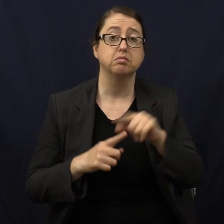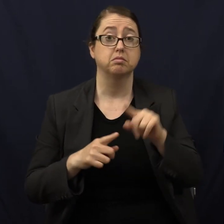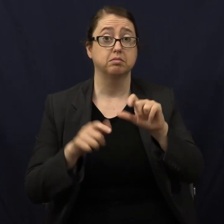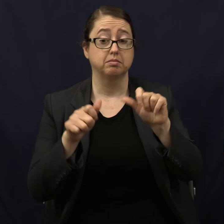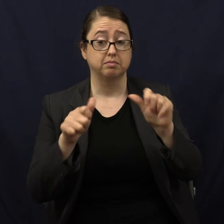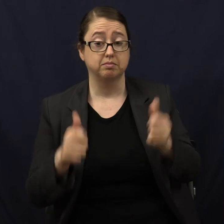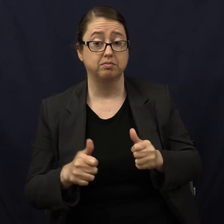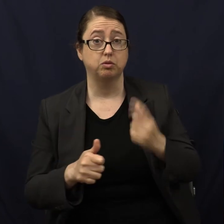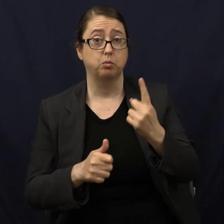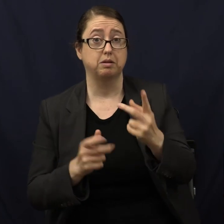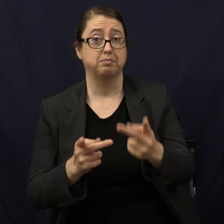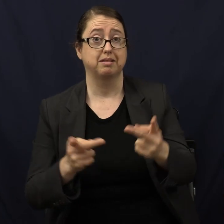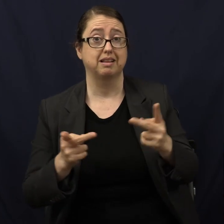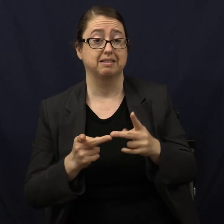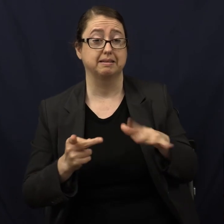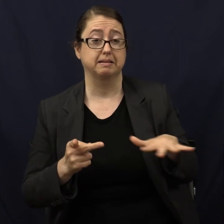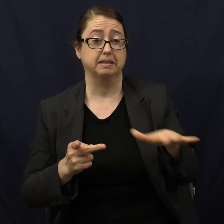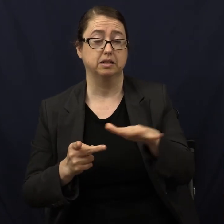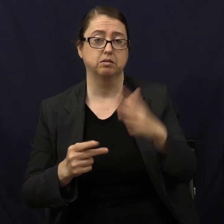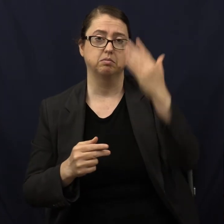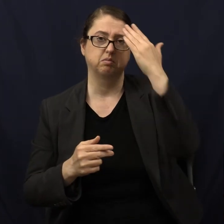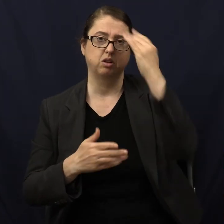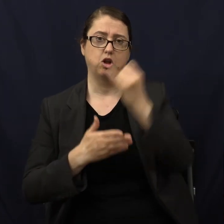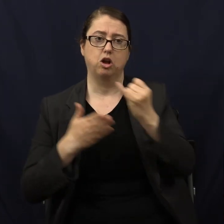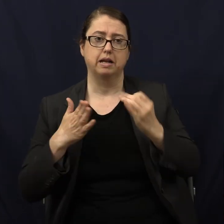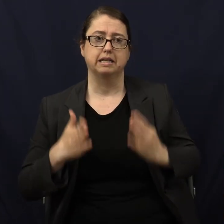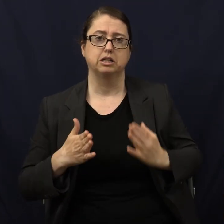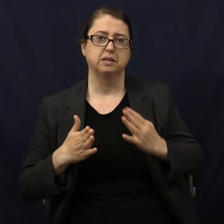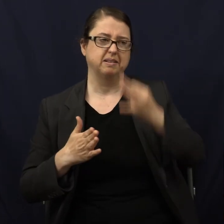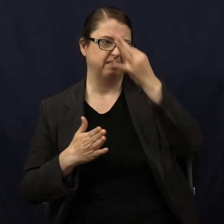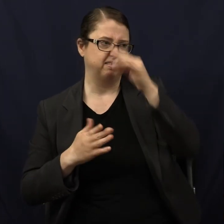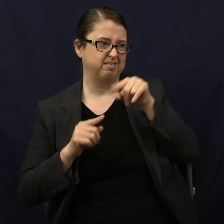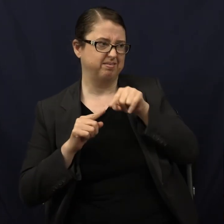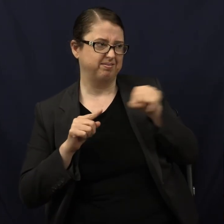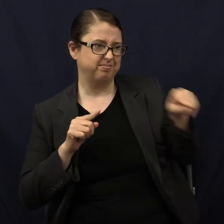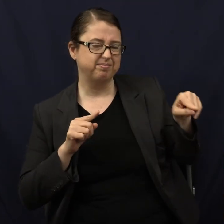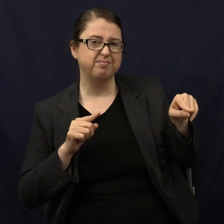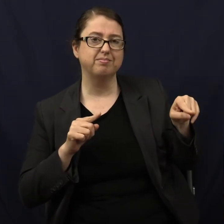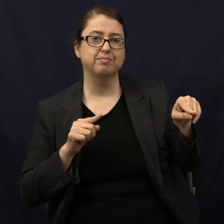is only in one place. So they knew that the artist couldn't be far away.